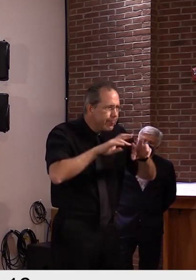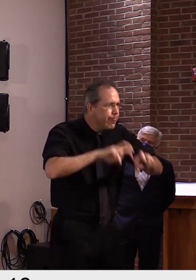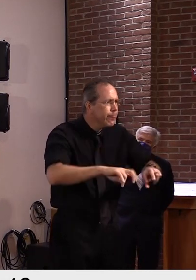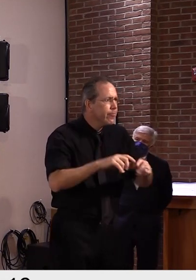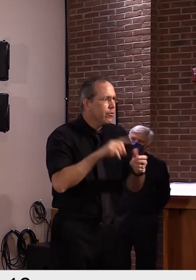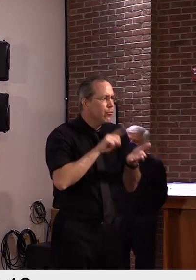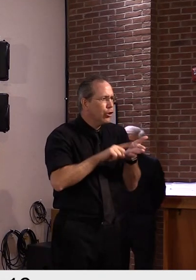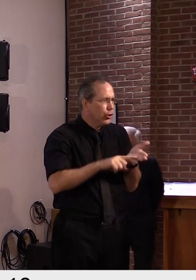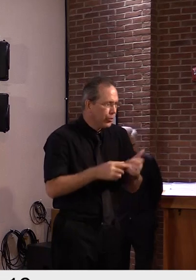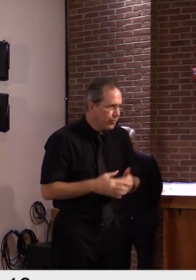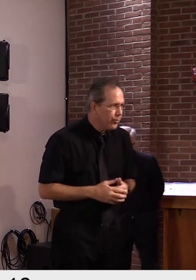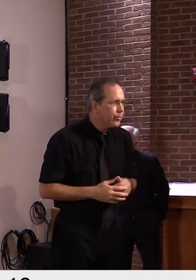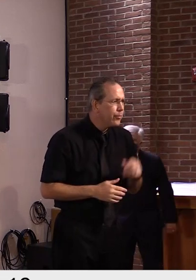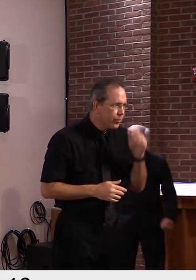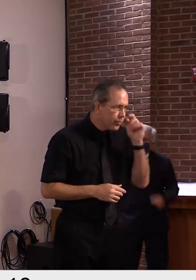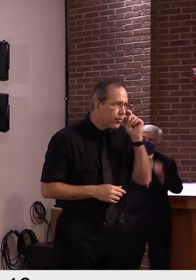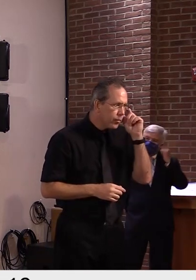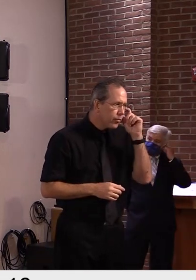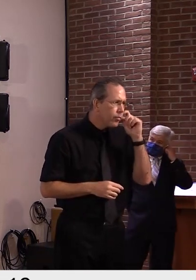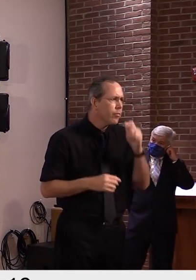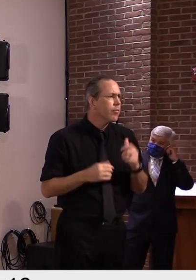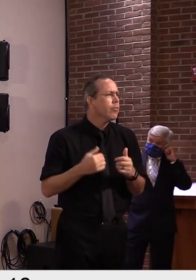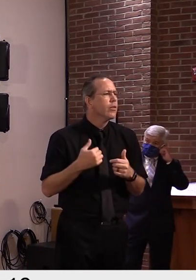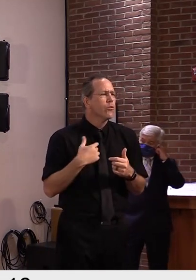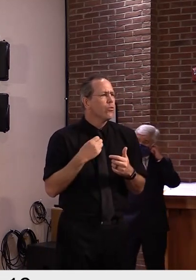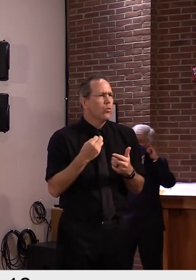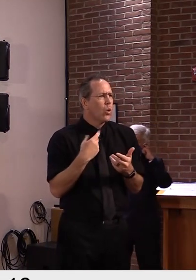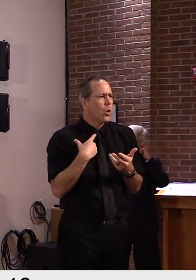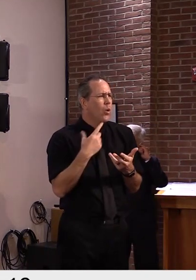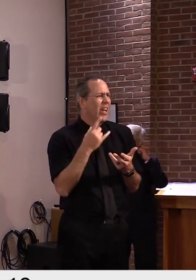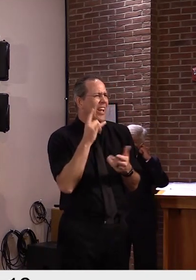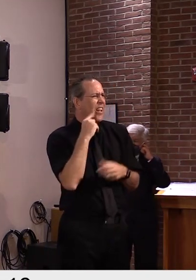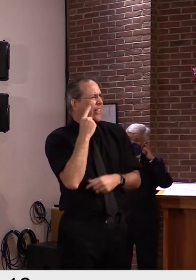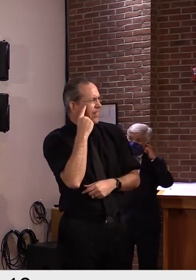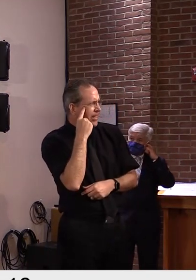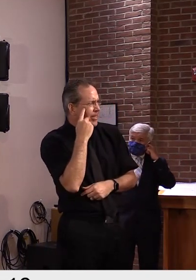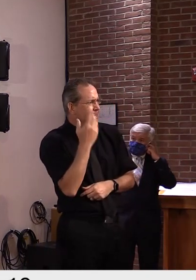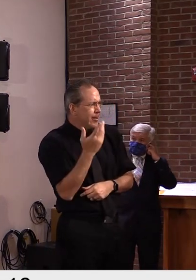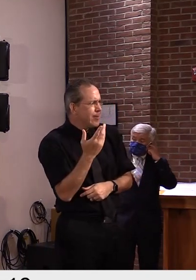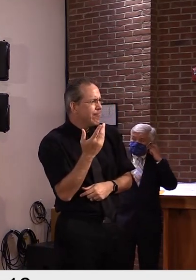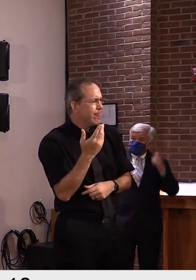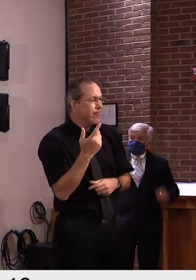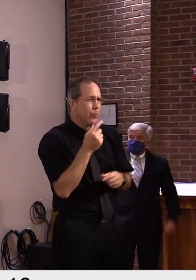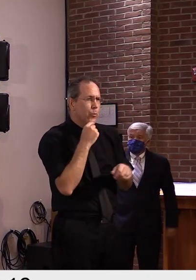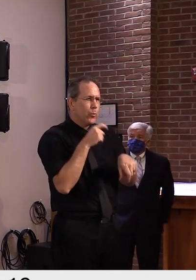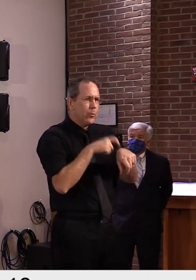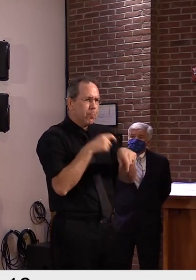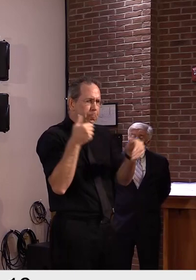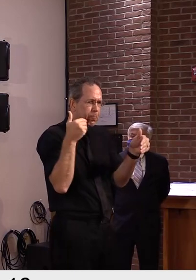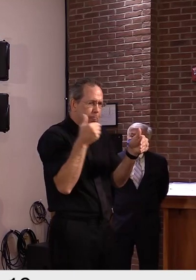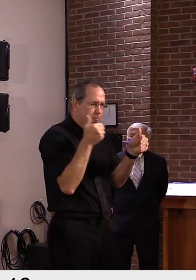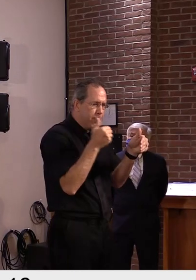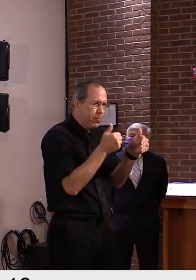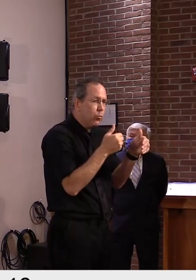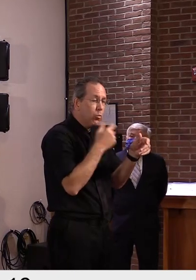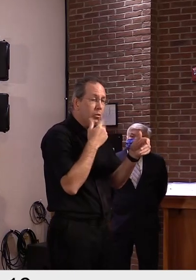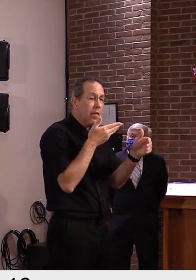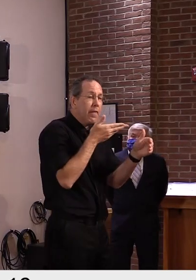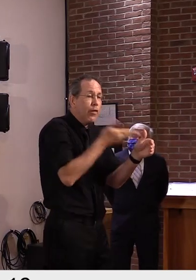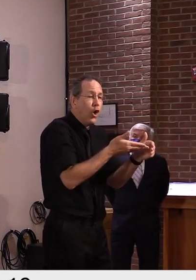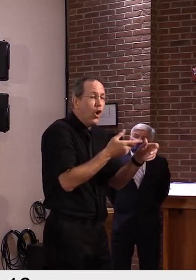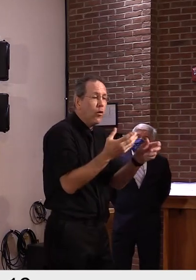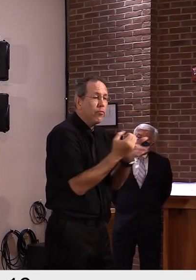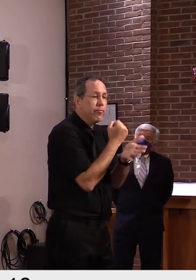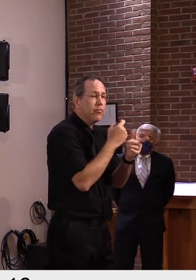we think it's getting closer to prime time, and so there may actually be a reasonable strategy